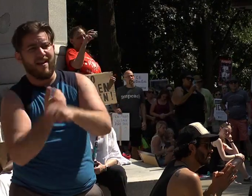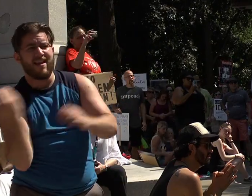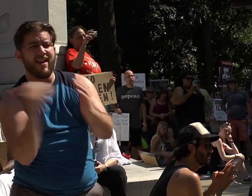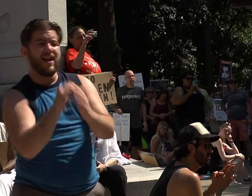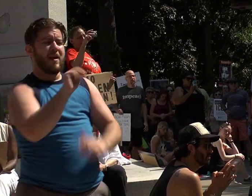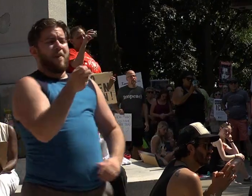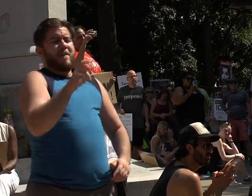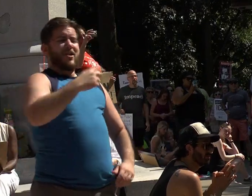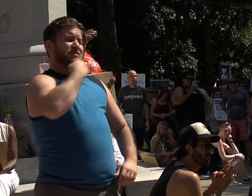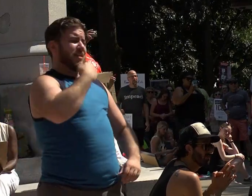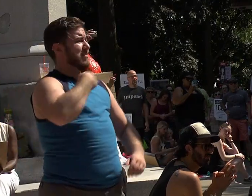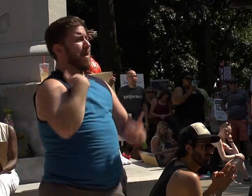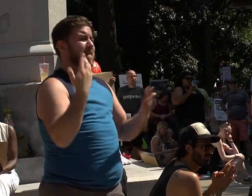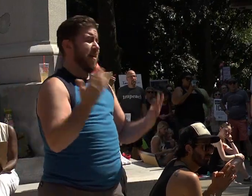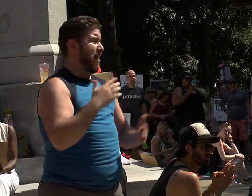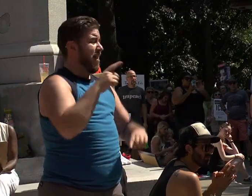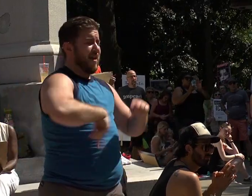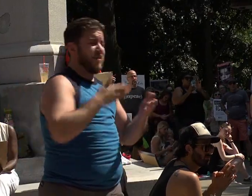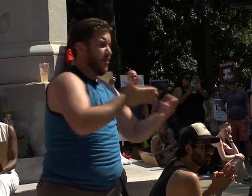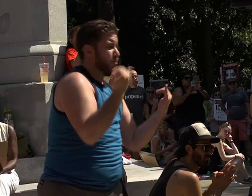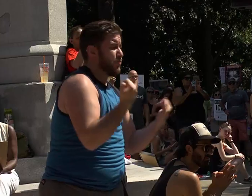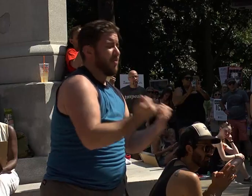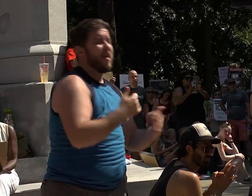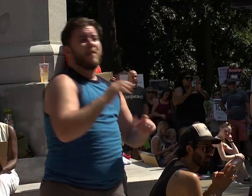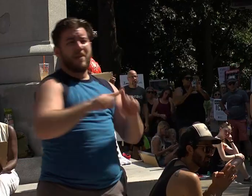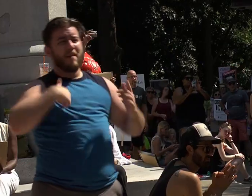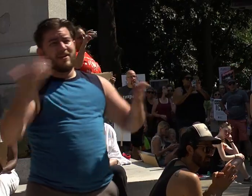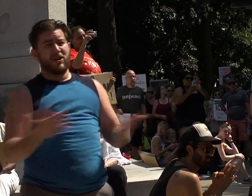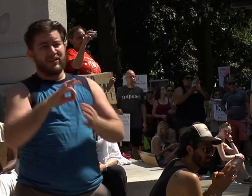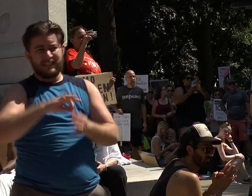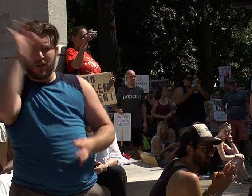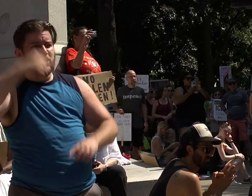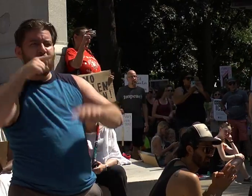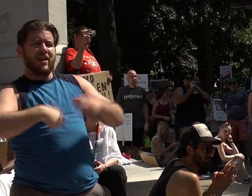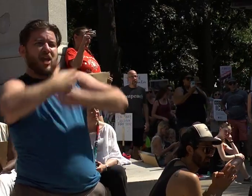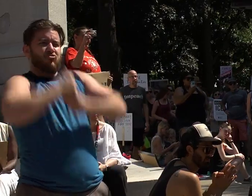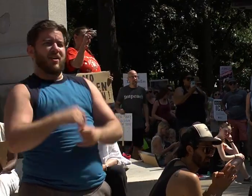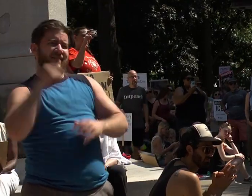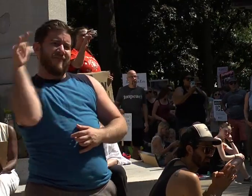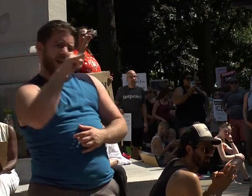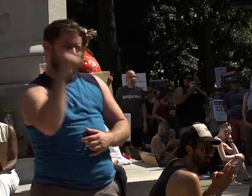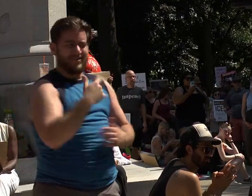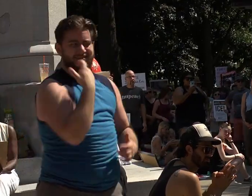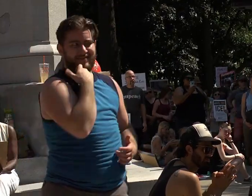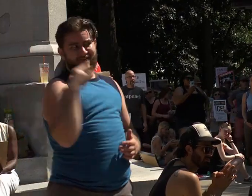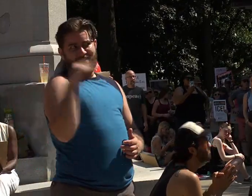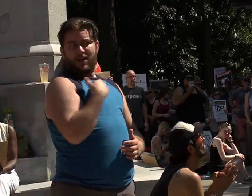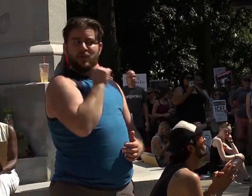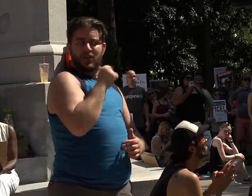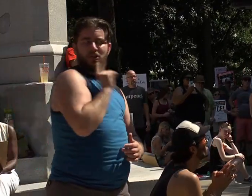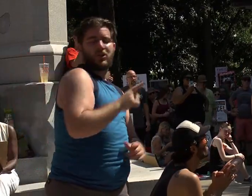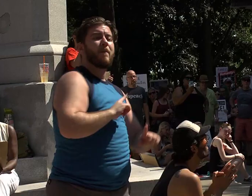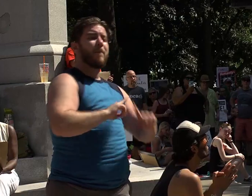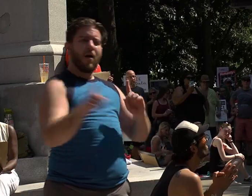stand with you in spirit. I'm so happy to be with you in person. You know, you can't trust flight. So last night, I wasn't so sure, but I'm so happy.